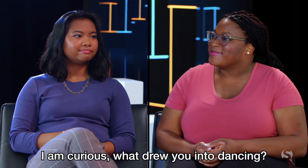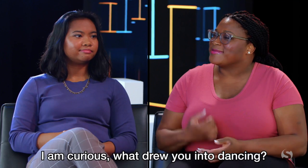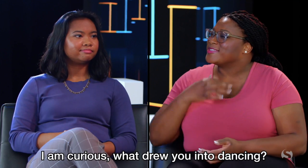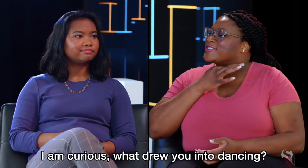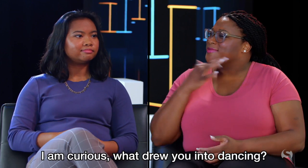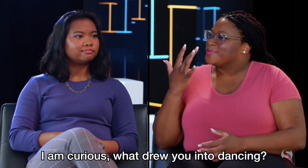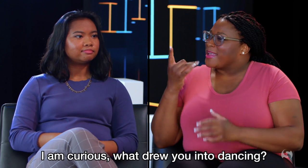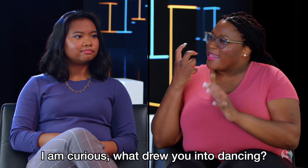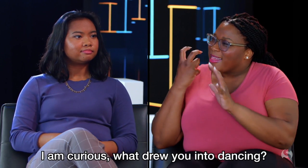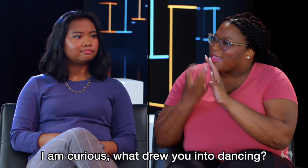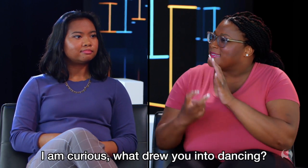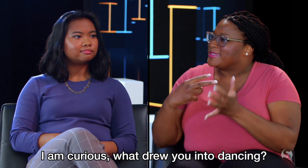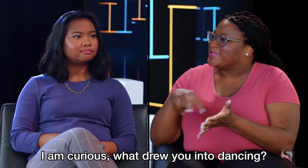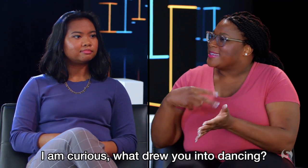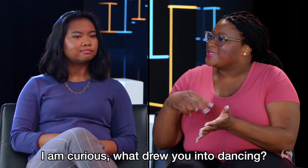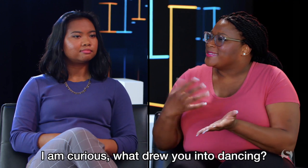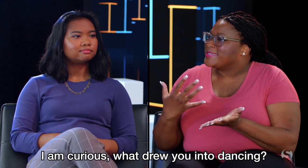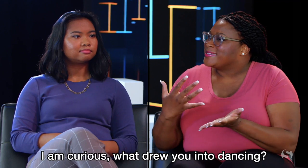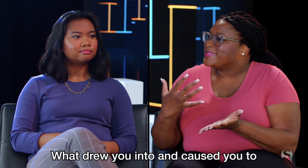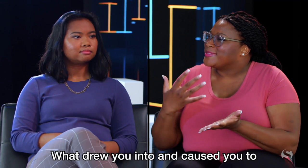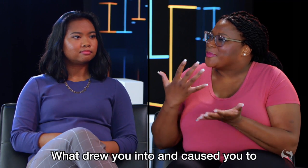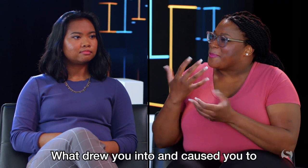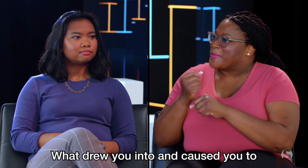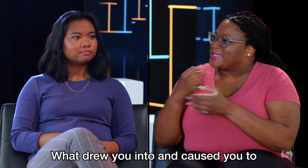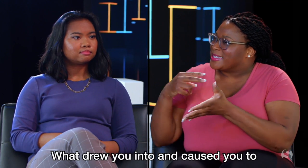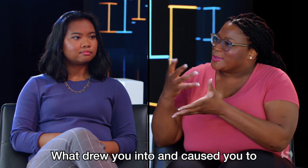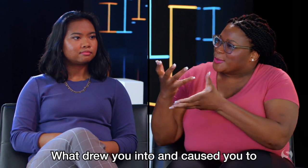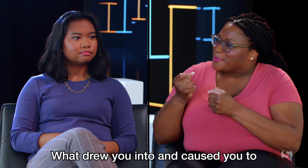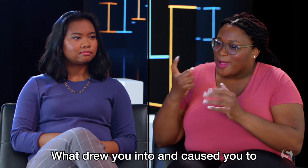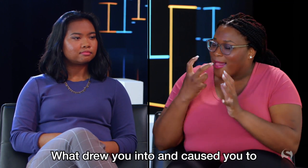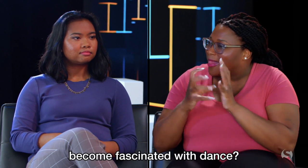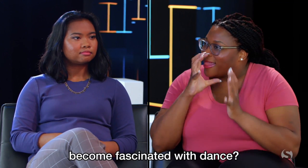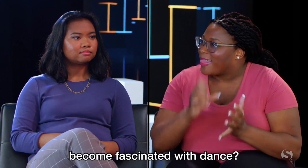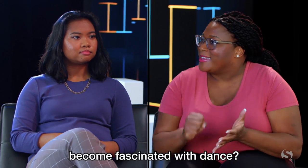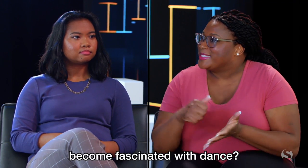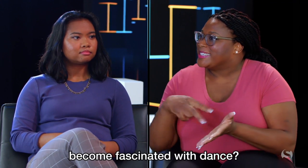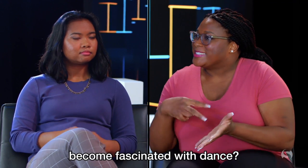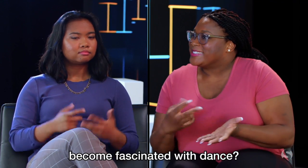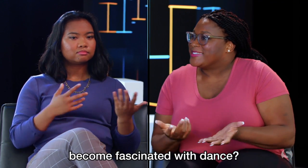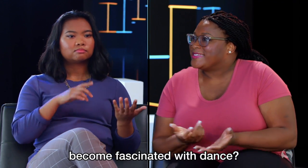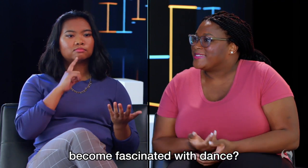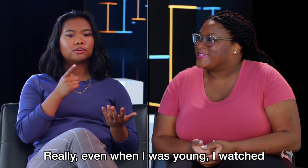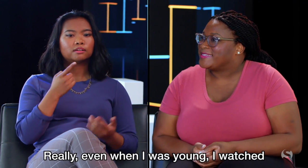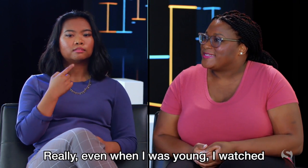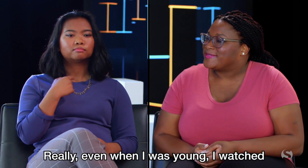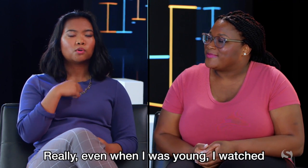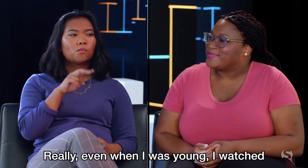I'm curious, what drew you into dancing? What drew you into and caused you to become fascinated with dance?